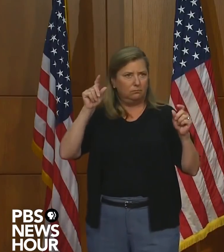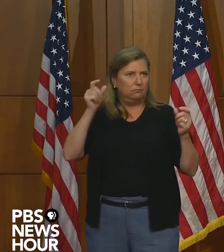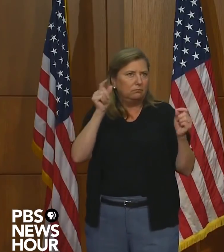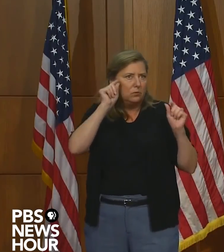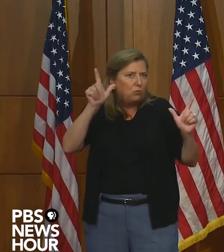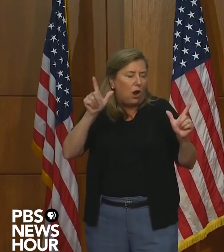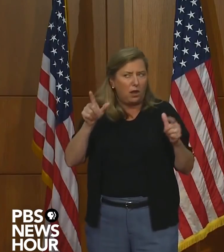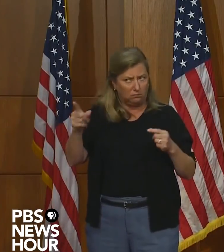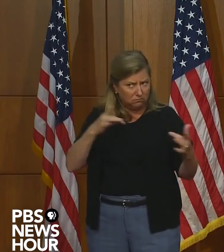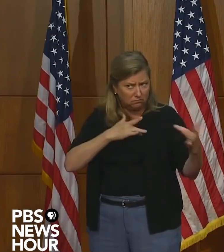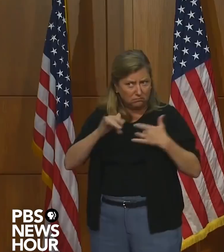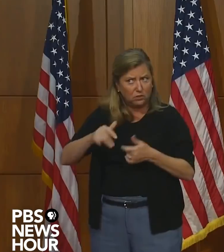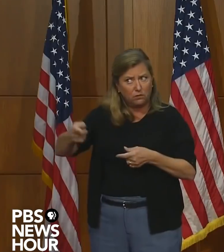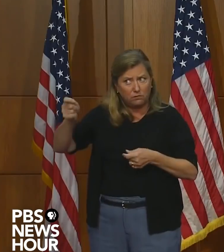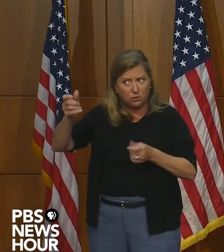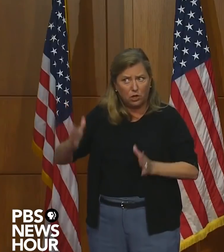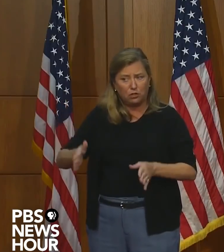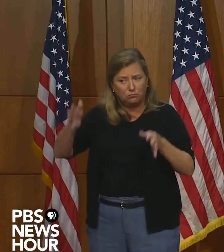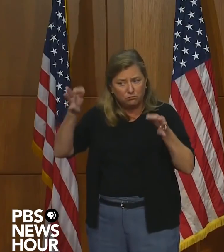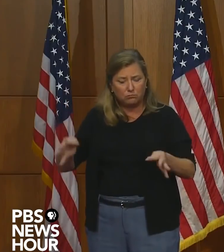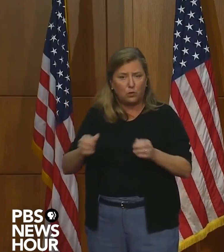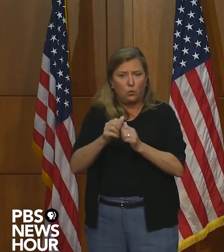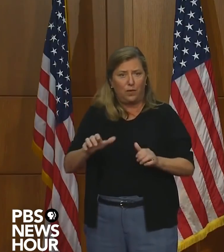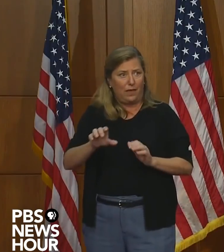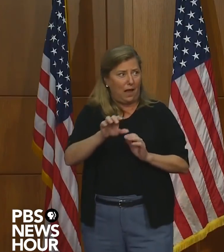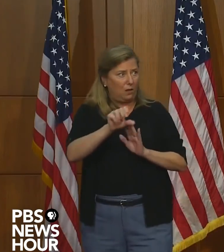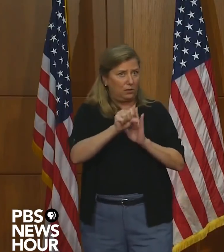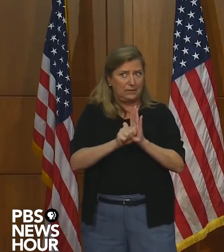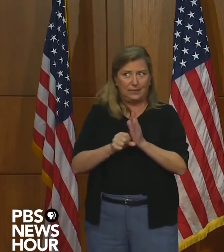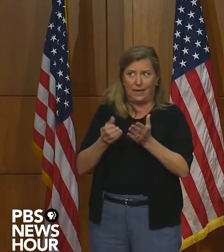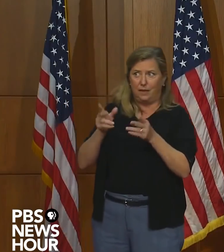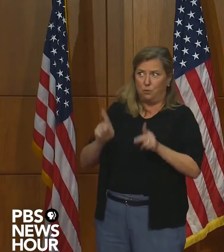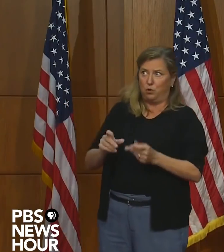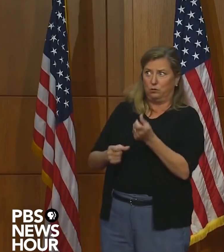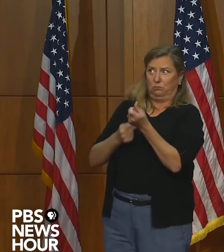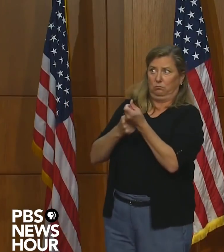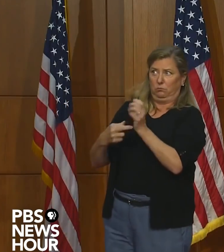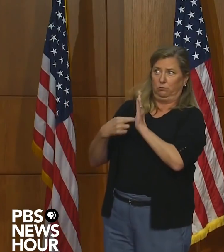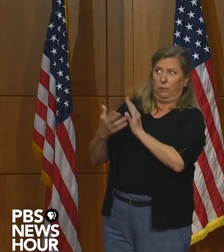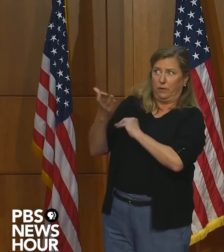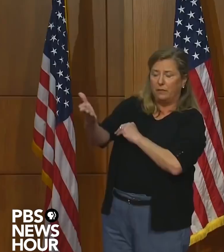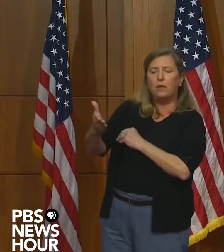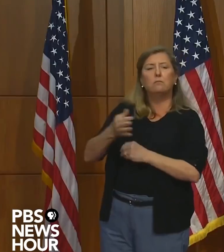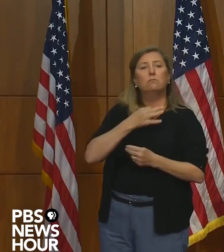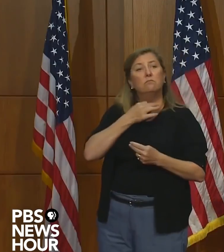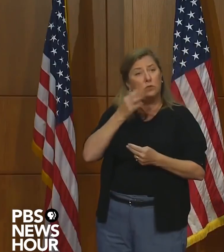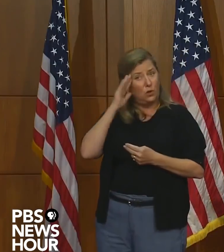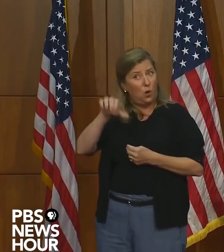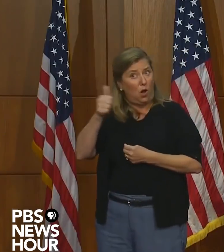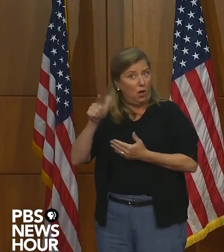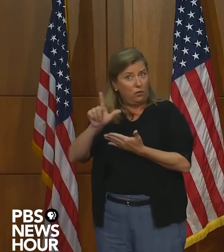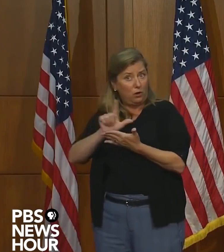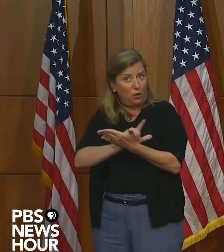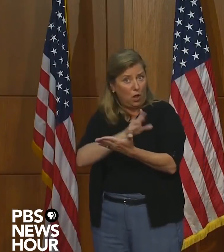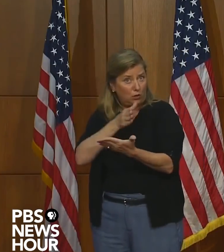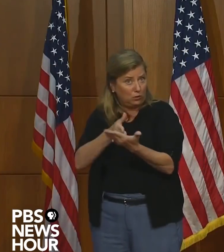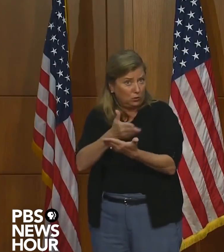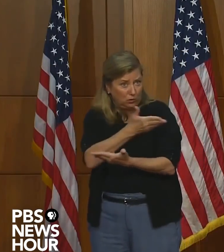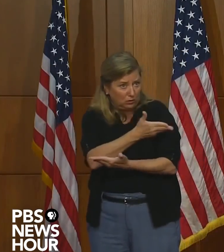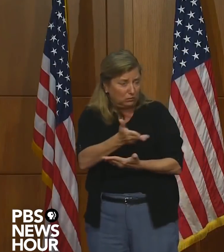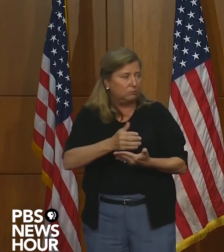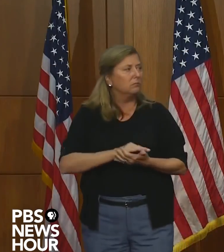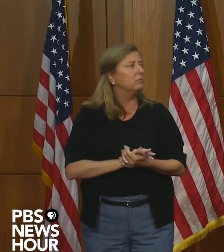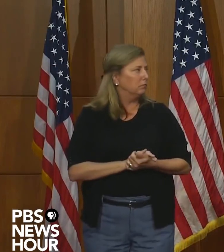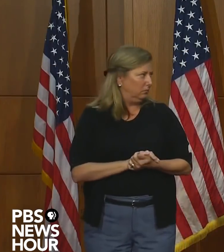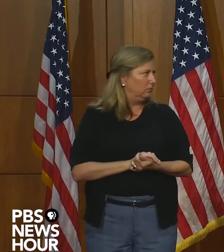that the judge would rule without the state being present? And do you know of any other suits that have been filed like this? Do you want to answer that?